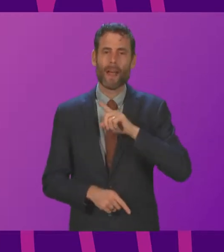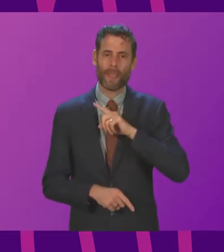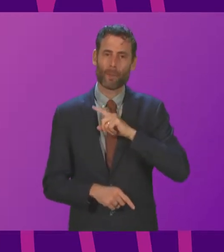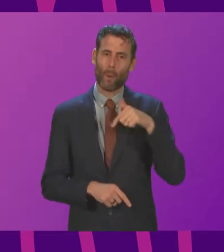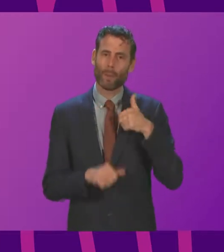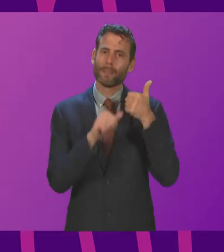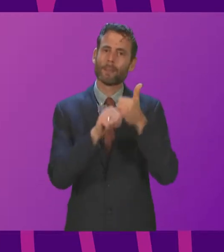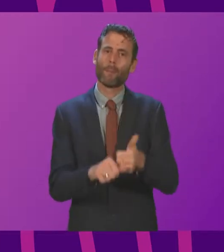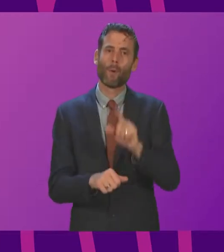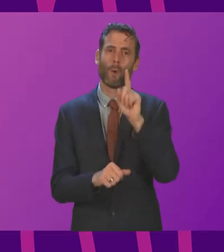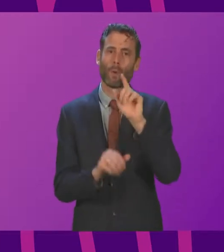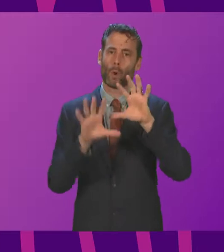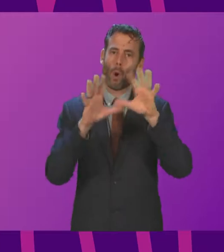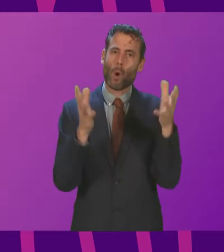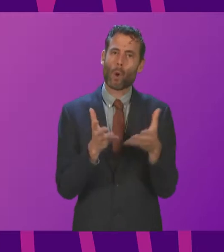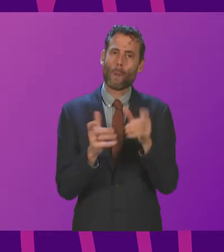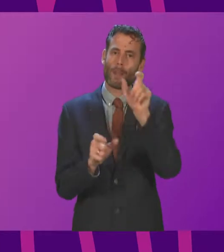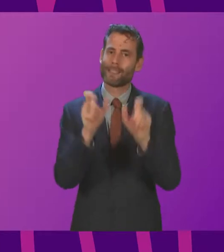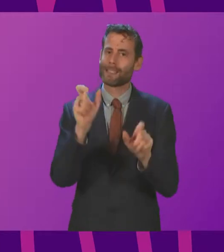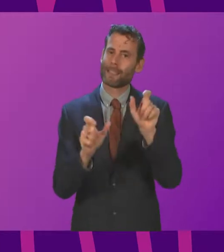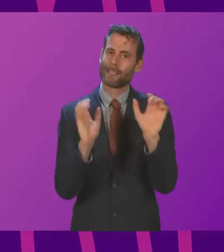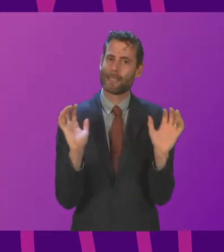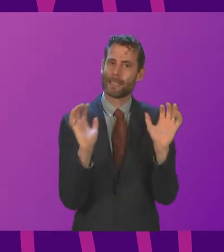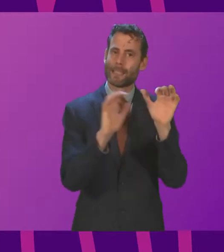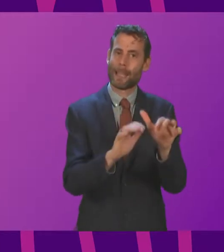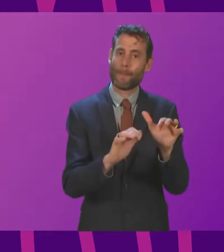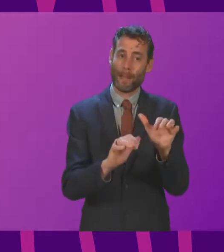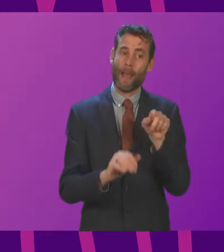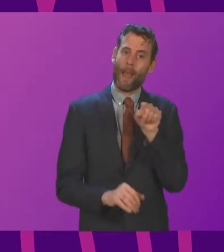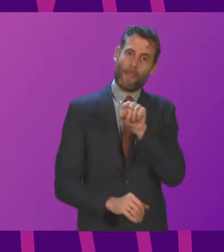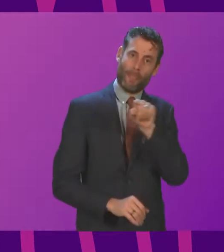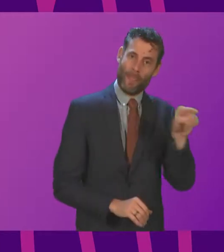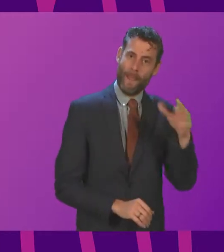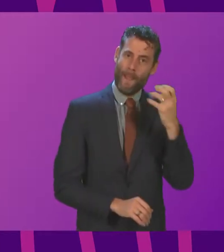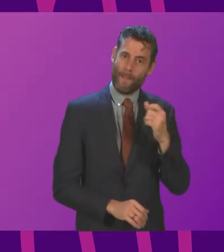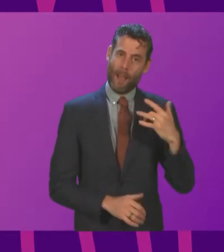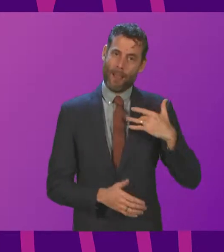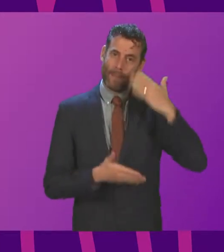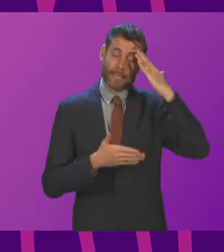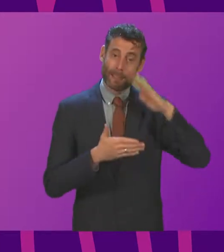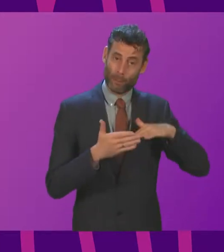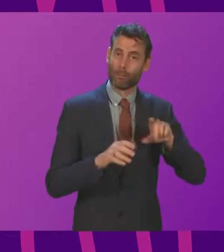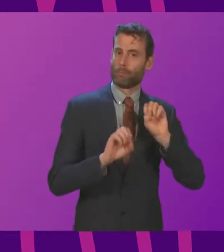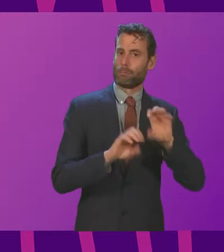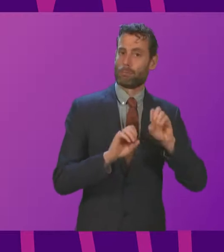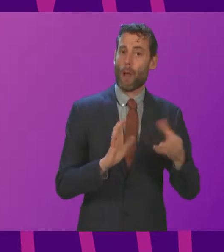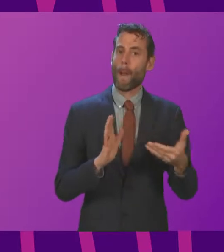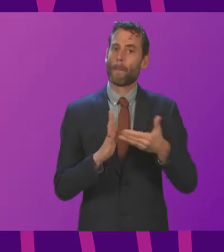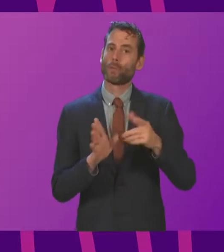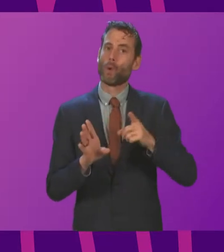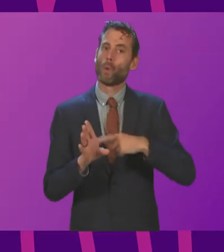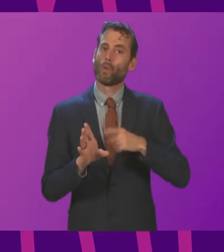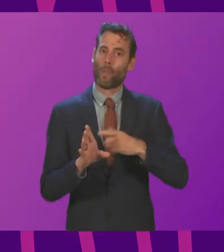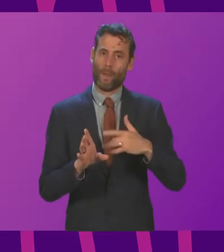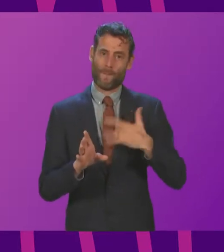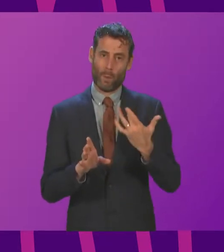Citizens Assembly to bring lived experiences of global citizens directly to COP. We are amplifying youth voices in Scotland and Malawi, for